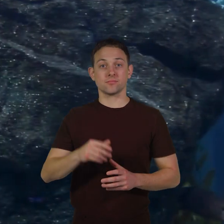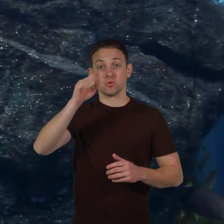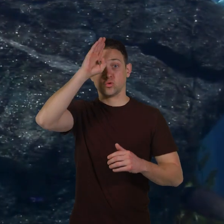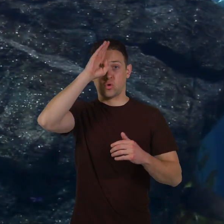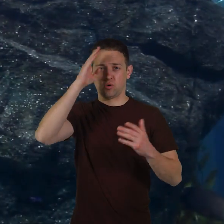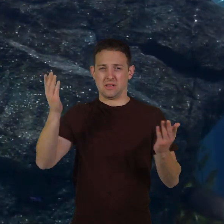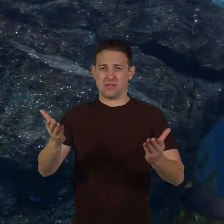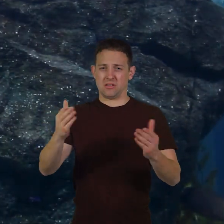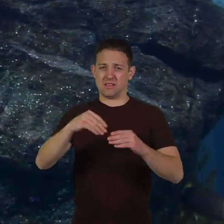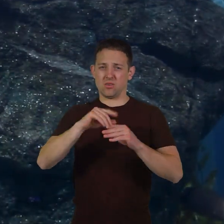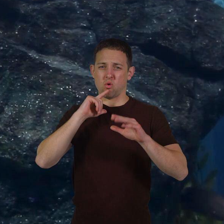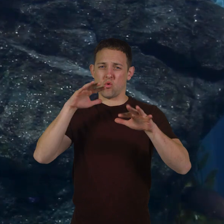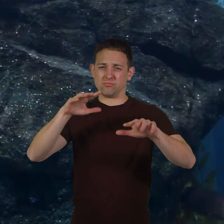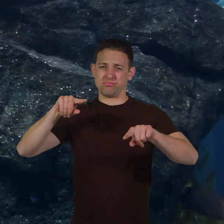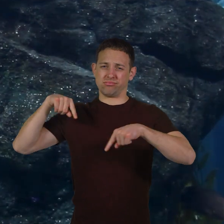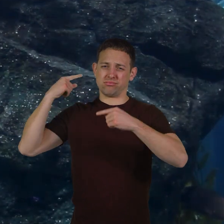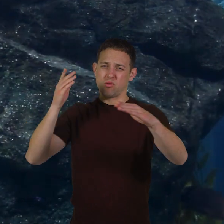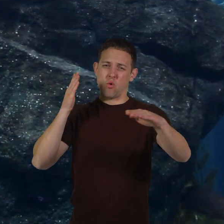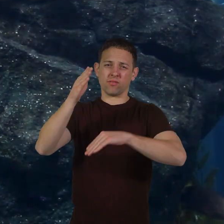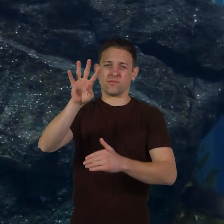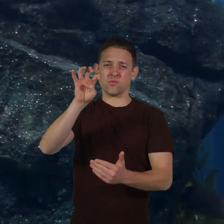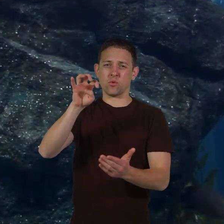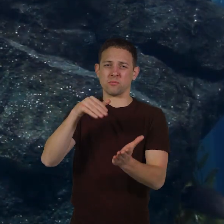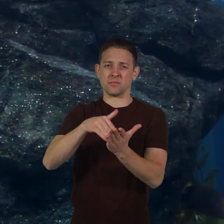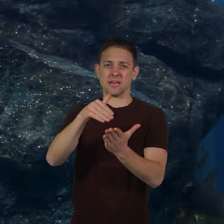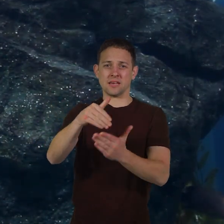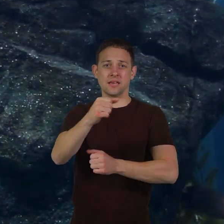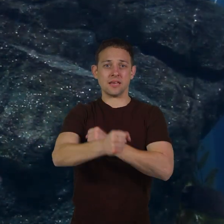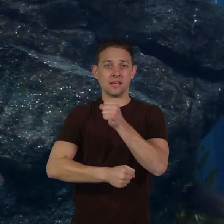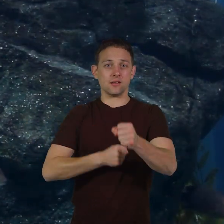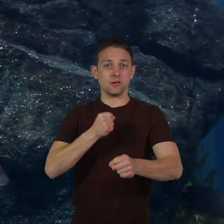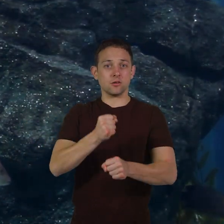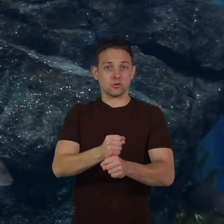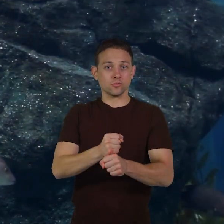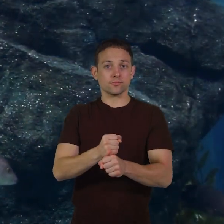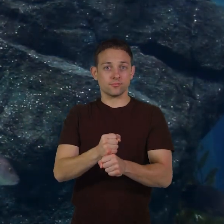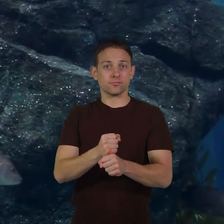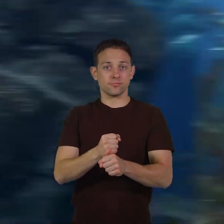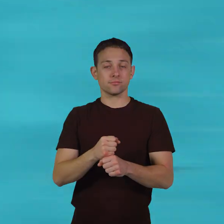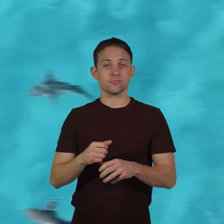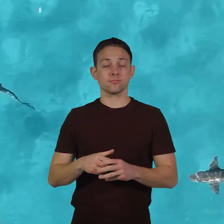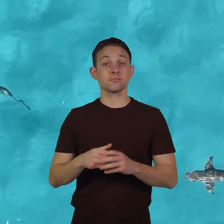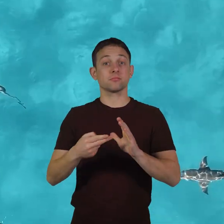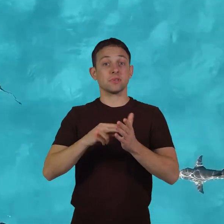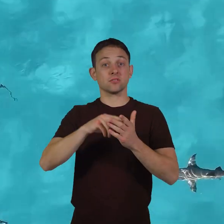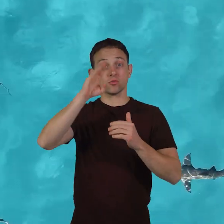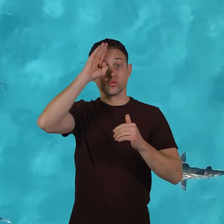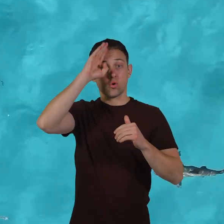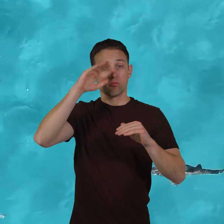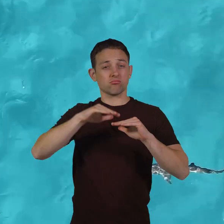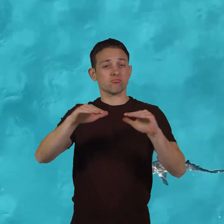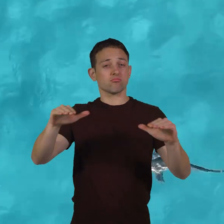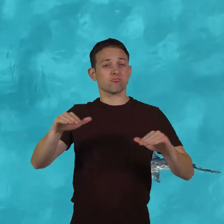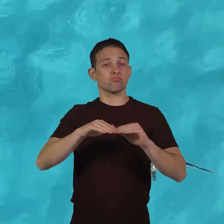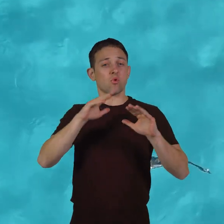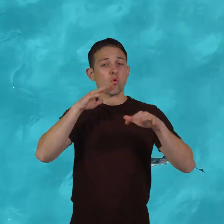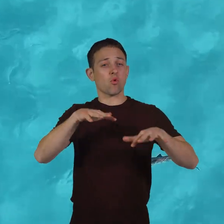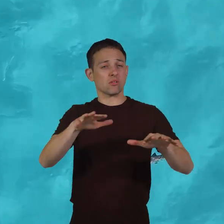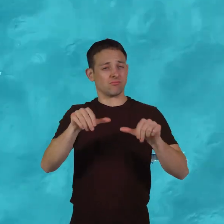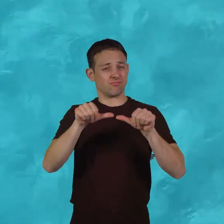Sharks have been in the oceans for over 400 million years. That means sharks were swimming in the oceans before